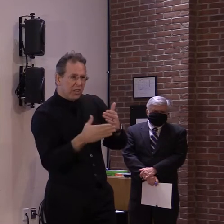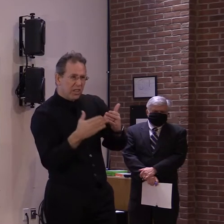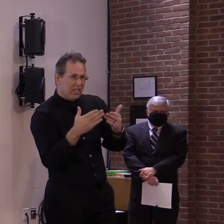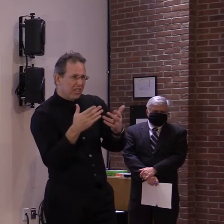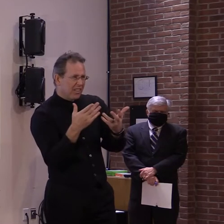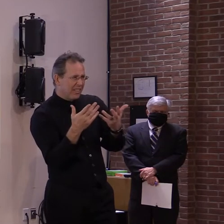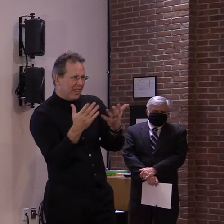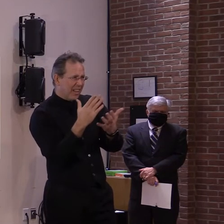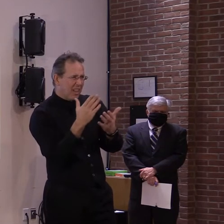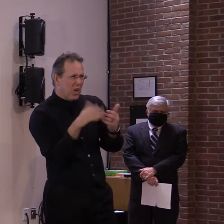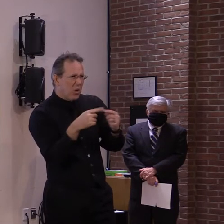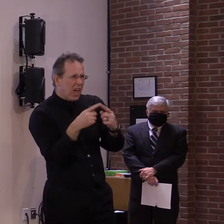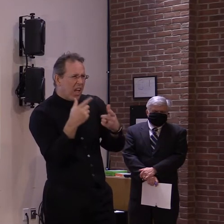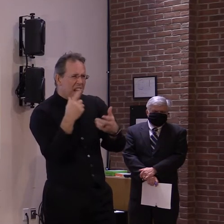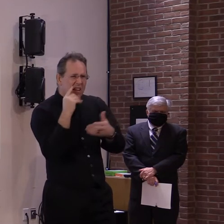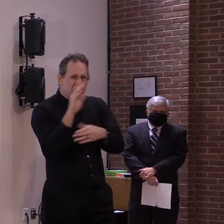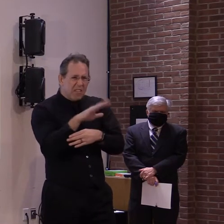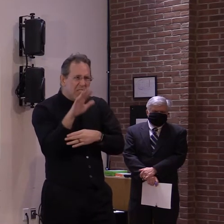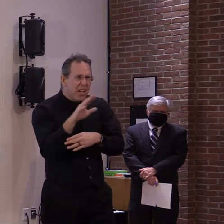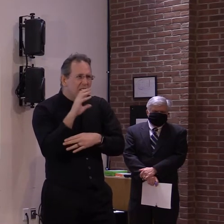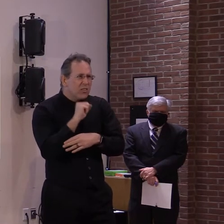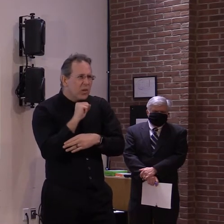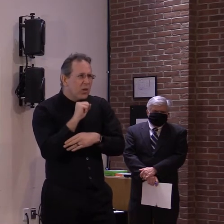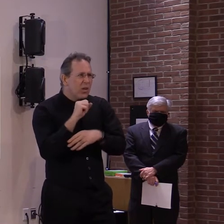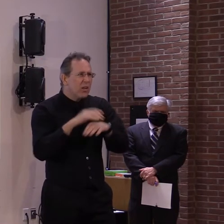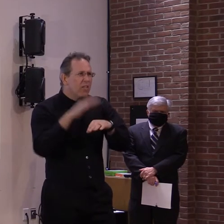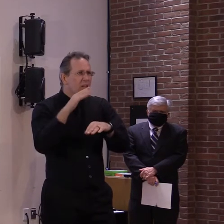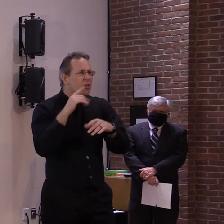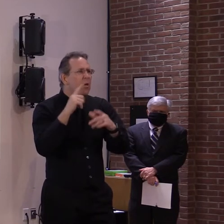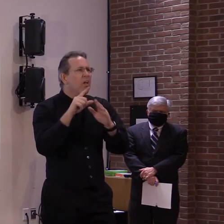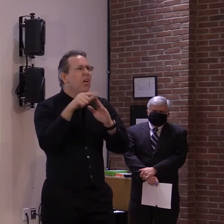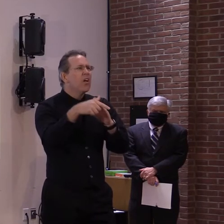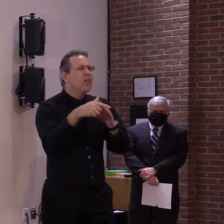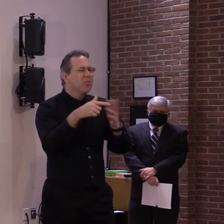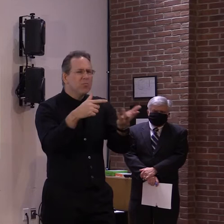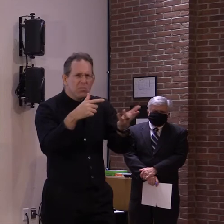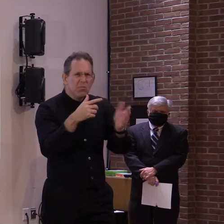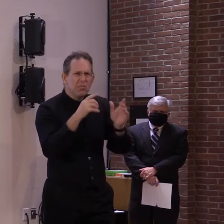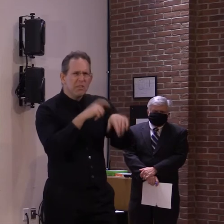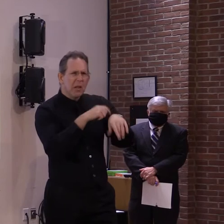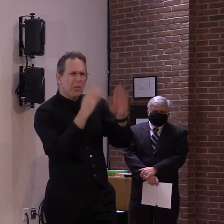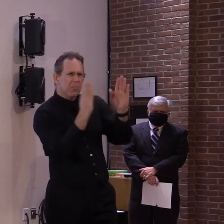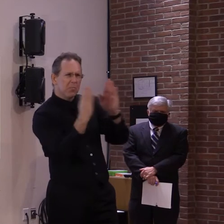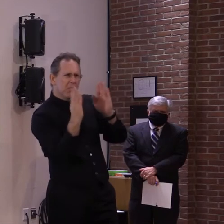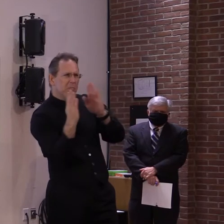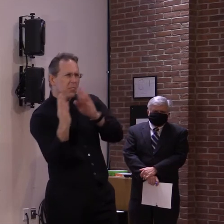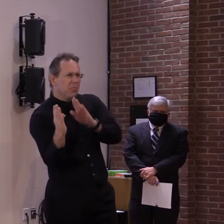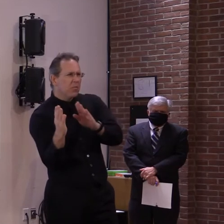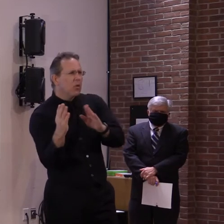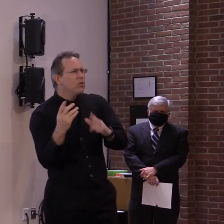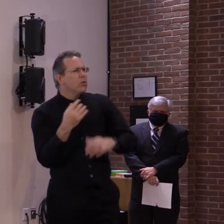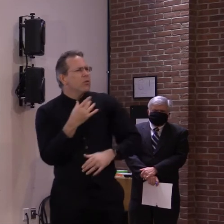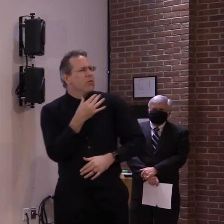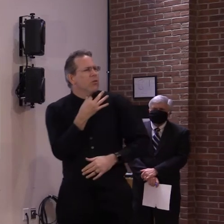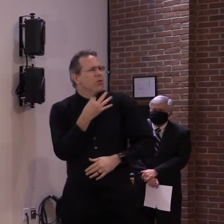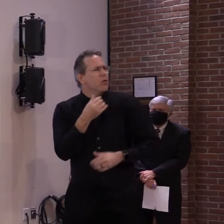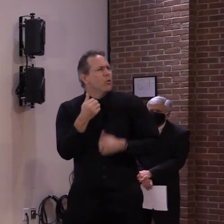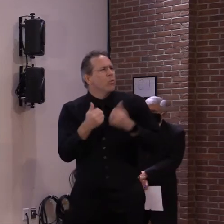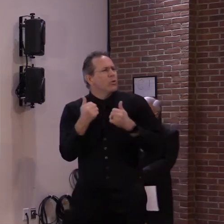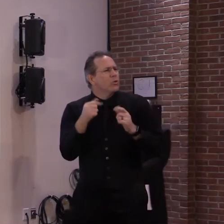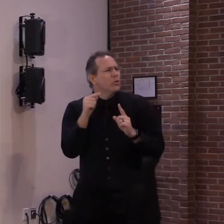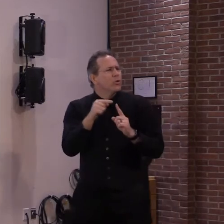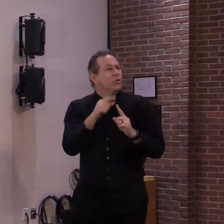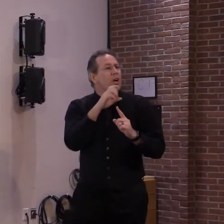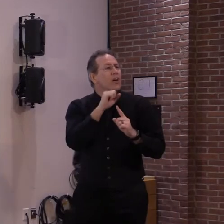65 and 74. Is that timeframe realistic? And will those age bands then overlap enough to allow that timeline to be possible?